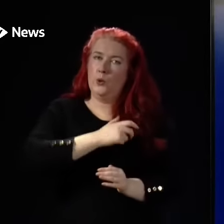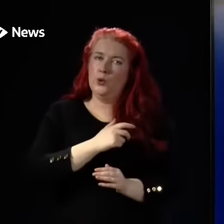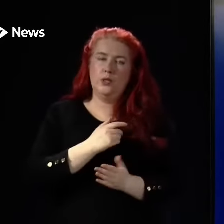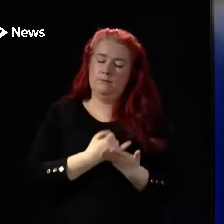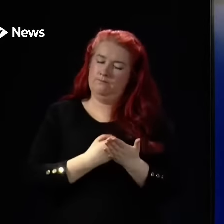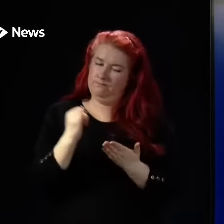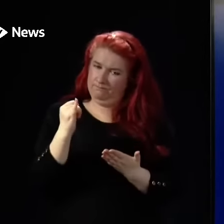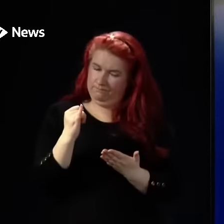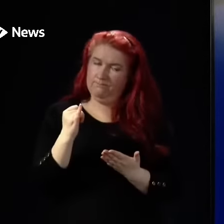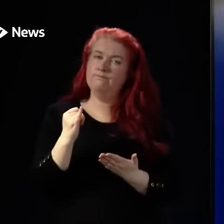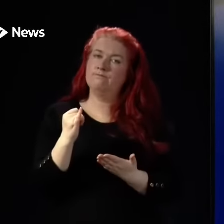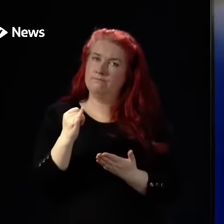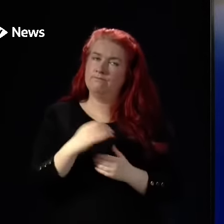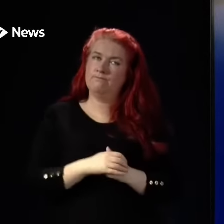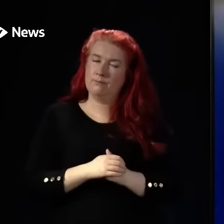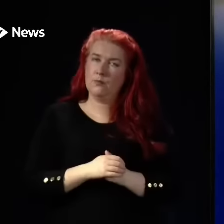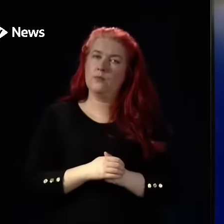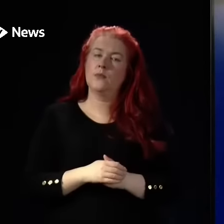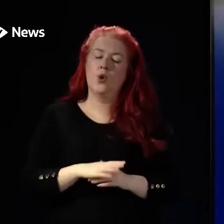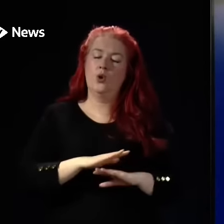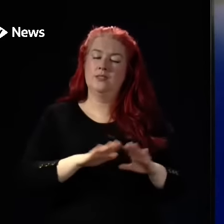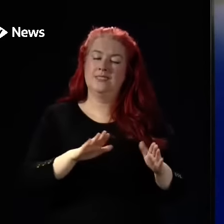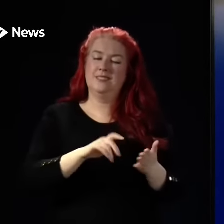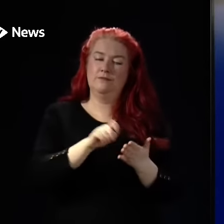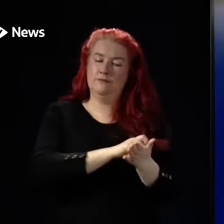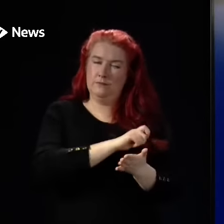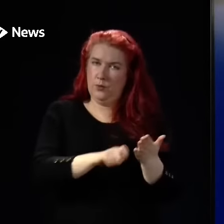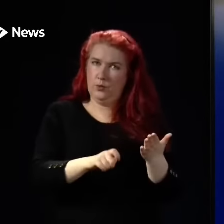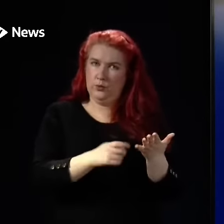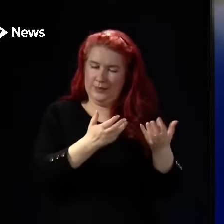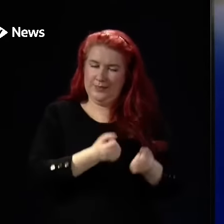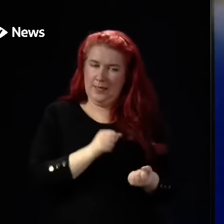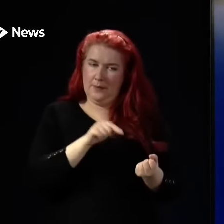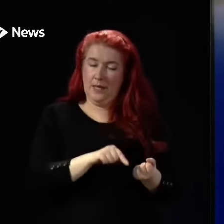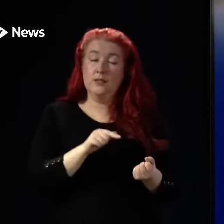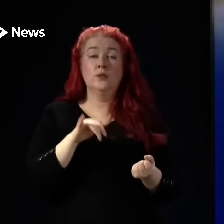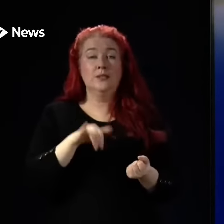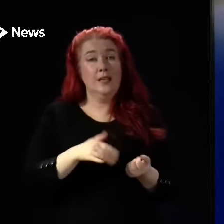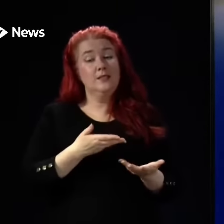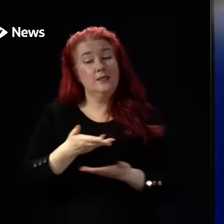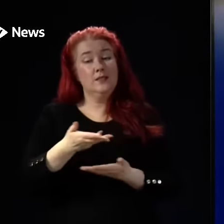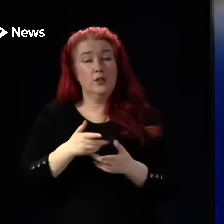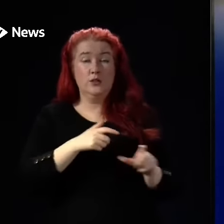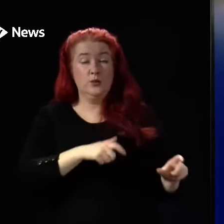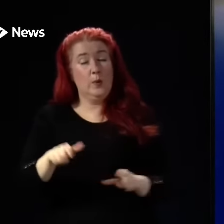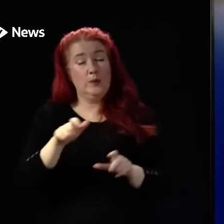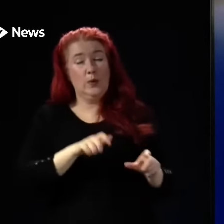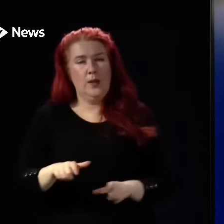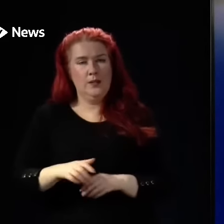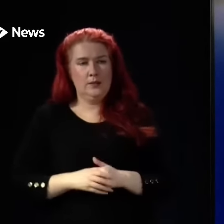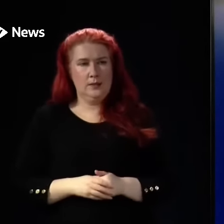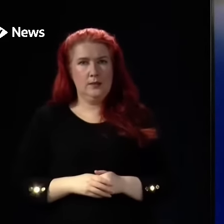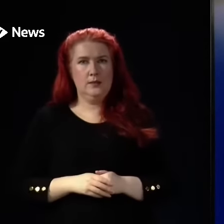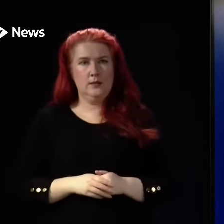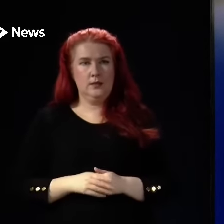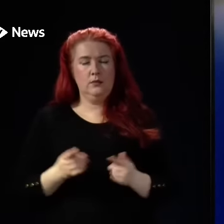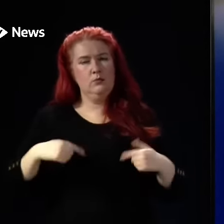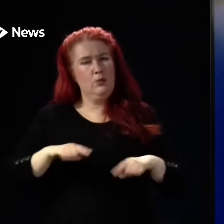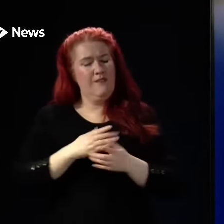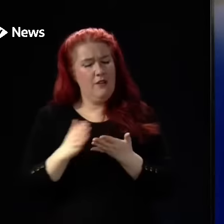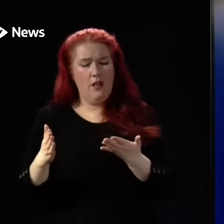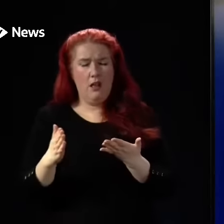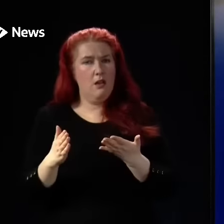or did not vote to accept that. So discussions are ongoing. We were very clear we